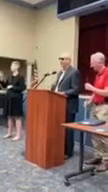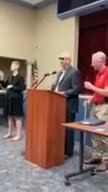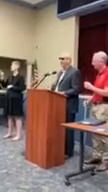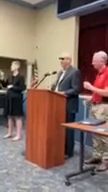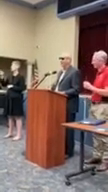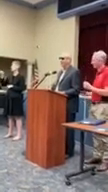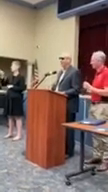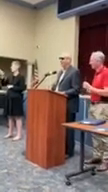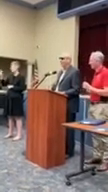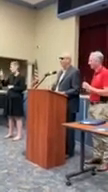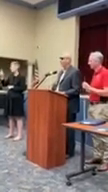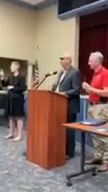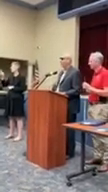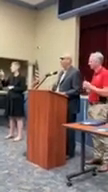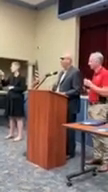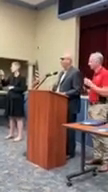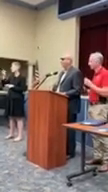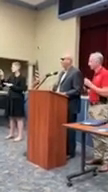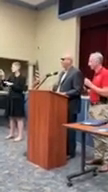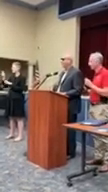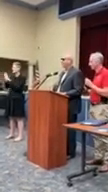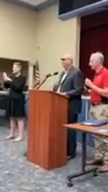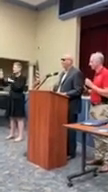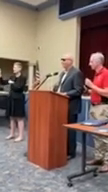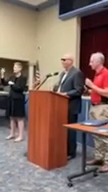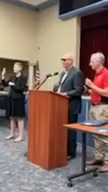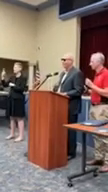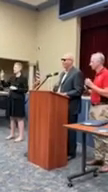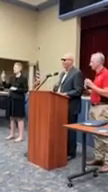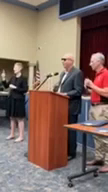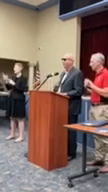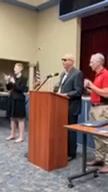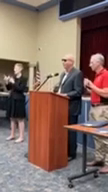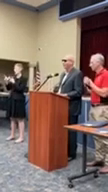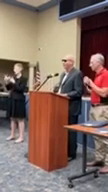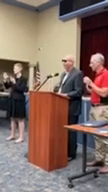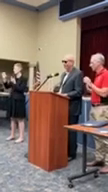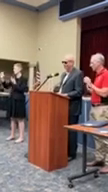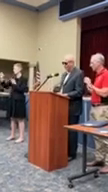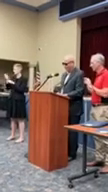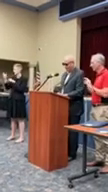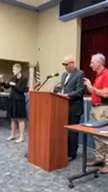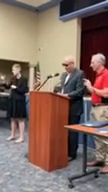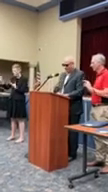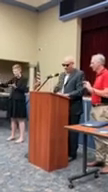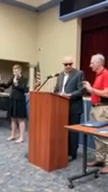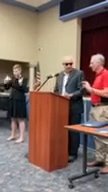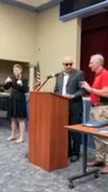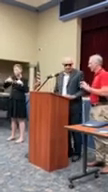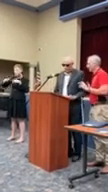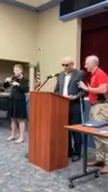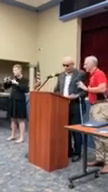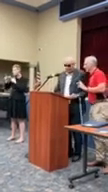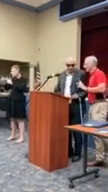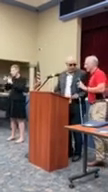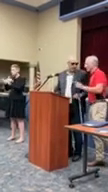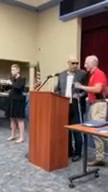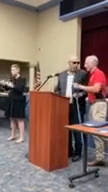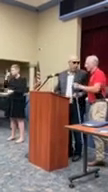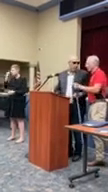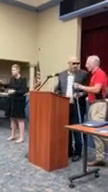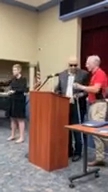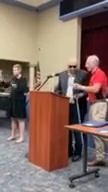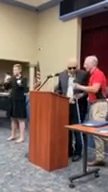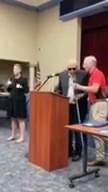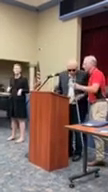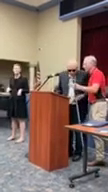campus in January. Some of you, you're all welcome to visit us. Come on out. Welcome or running to the event with us. Congratulations. And